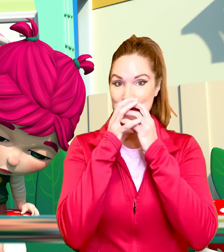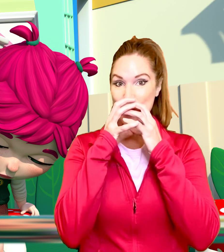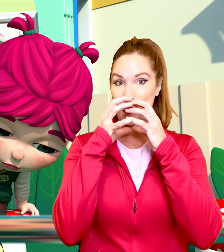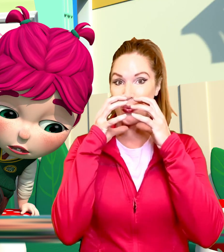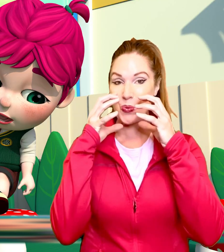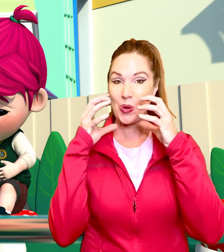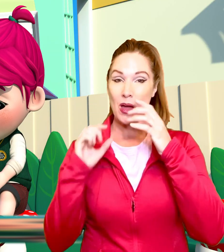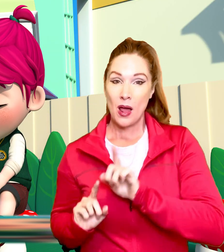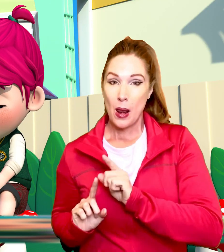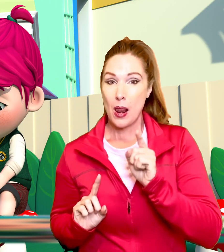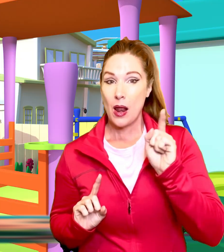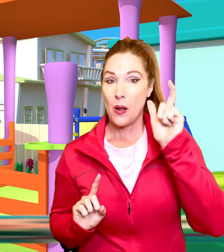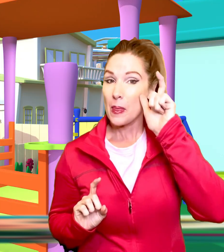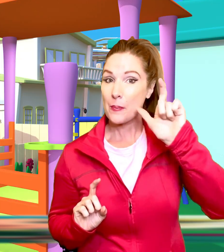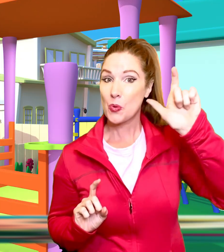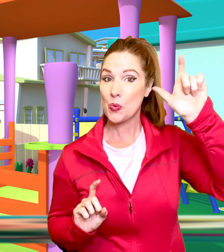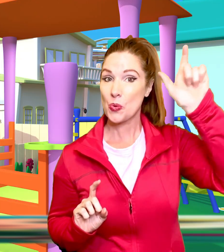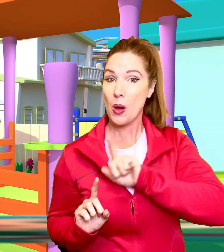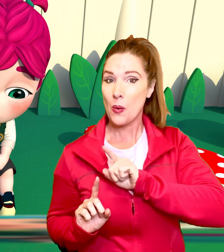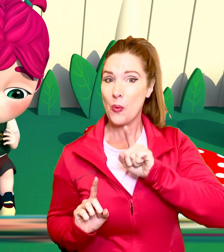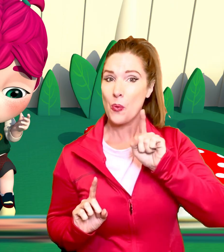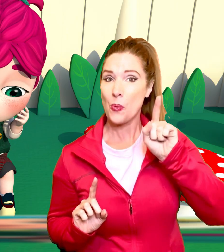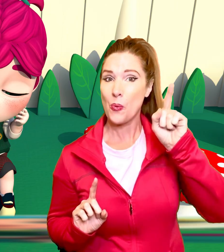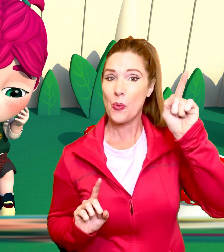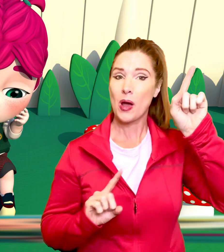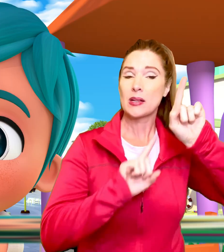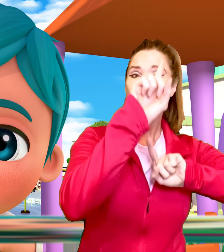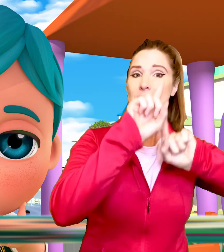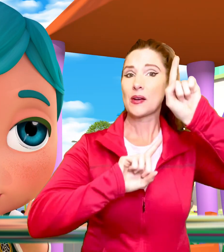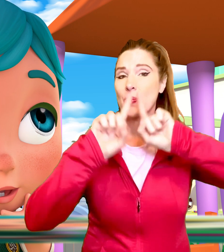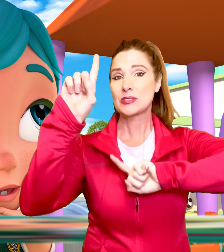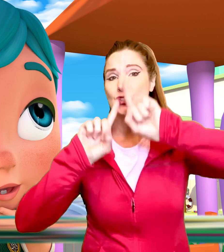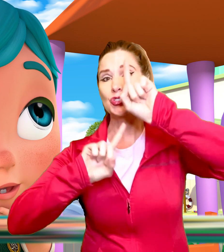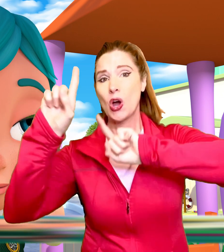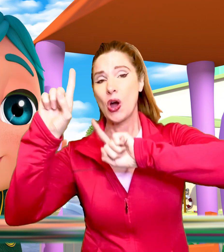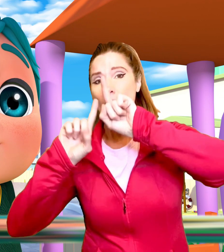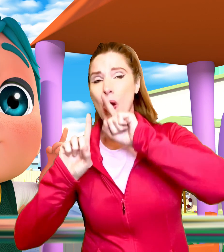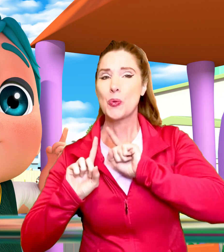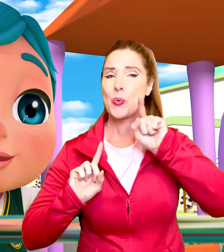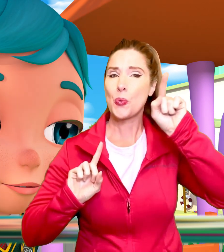Little Balloon It flew to the moon And landed beyond the star